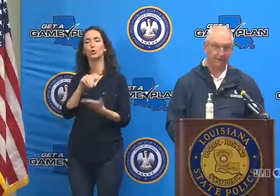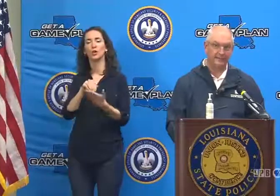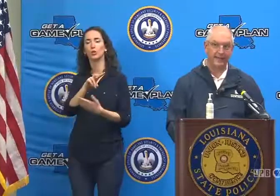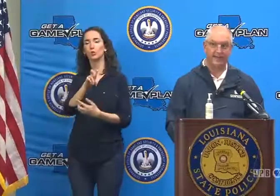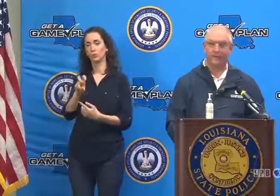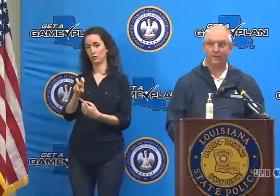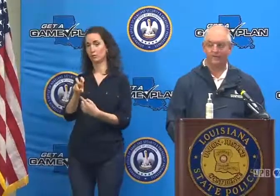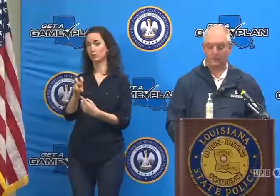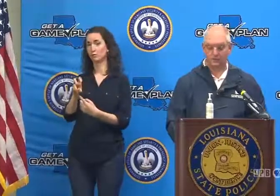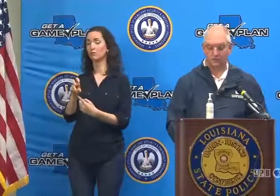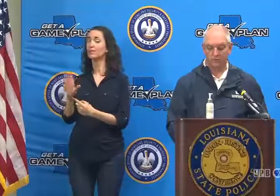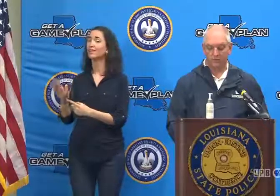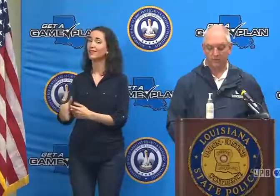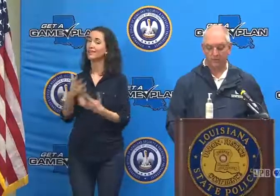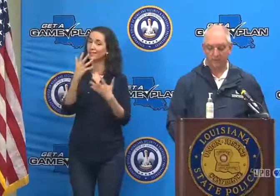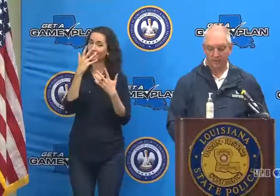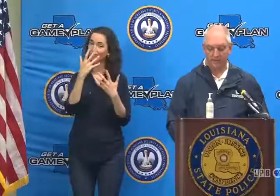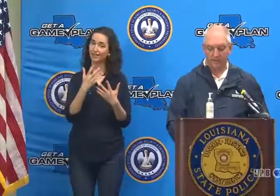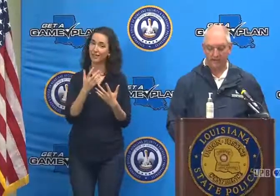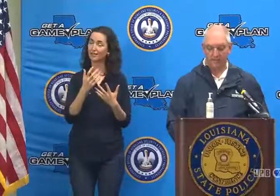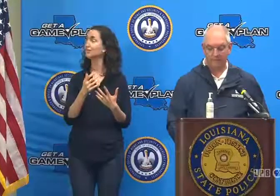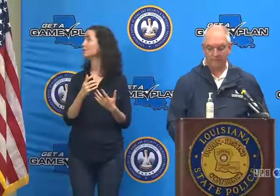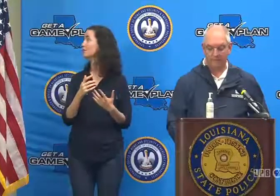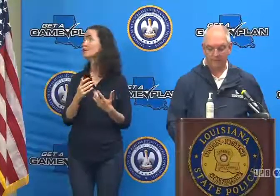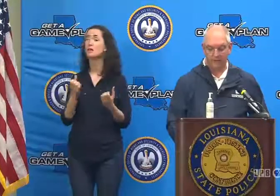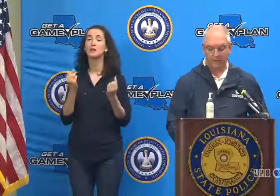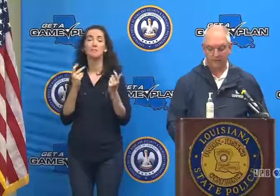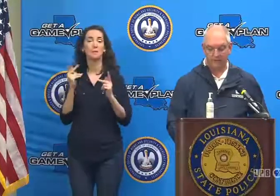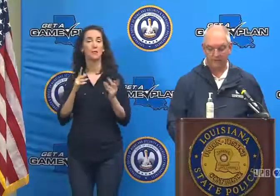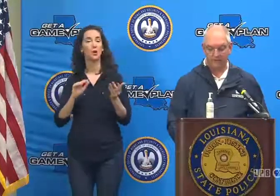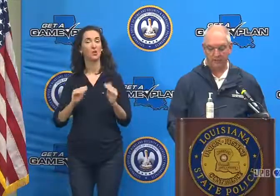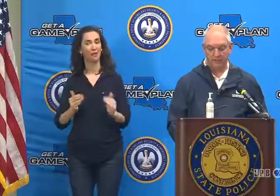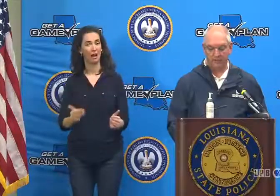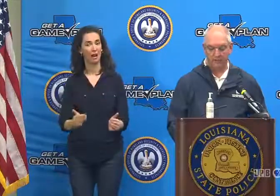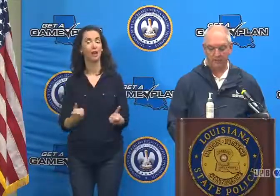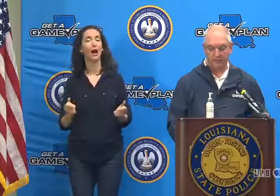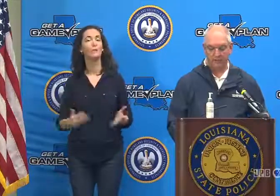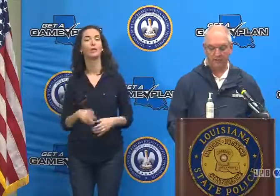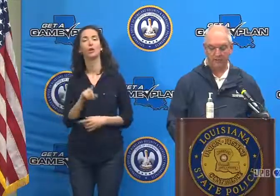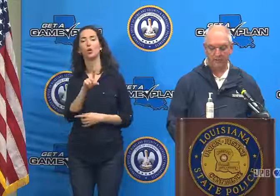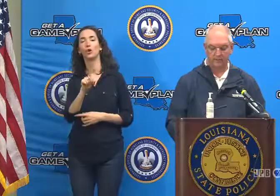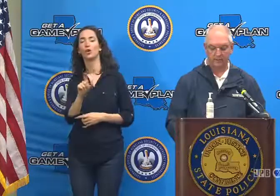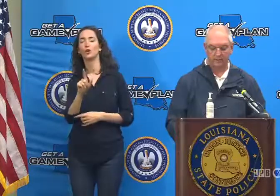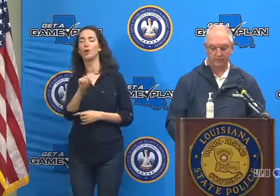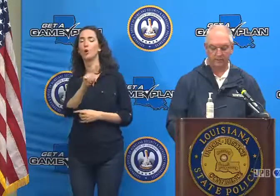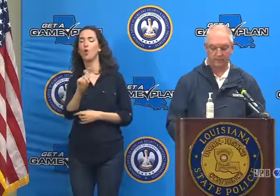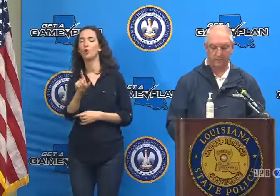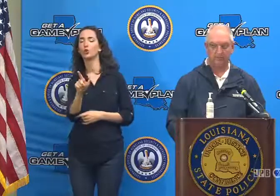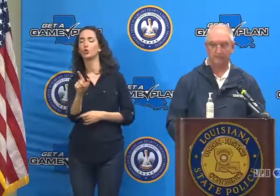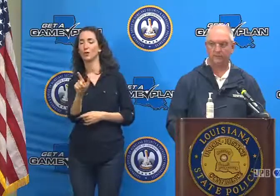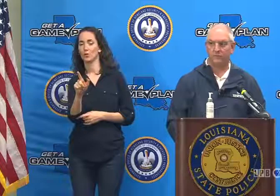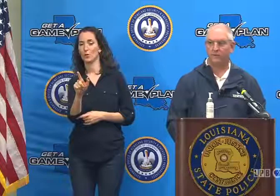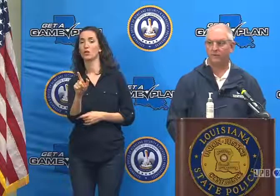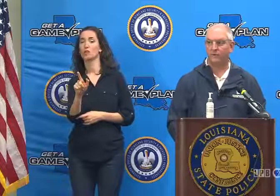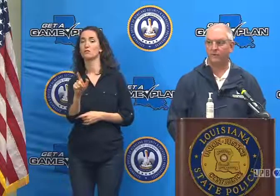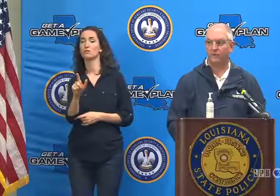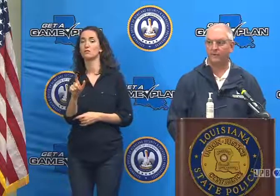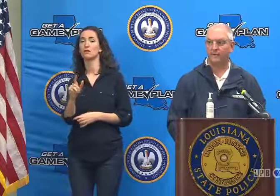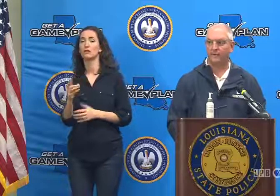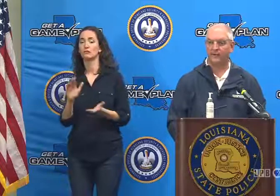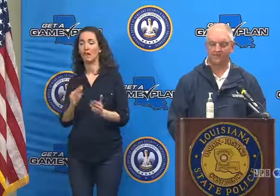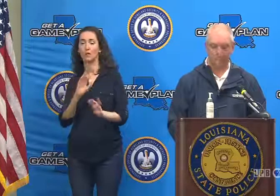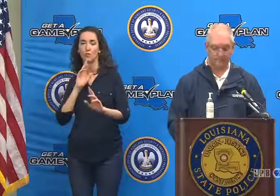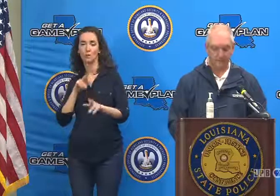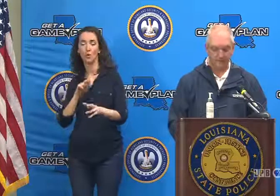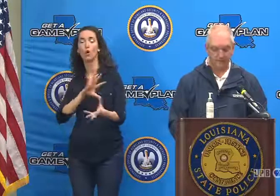Very sadly we're also reporting a very high number of new deaths, 121 new deaths for a total of